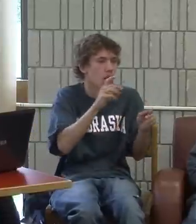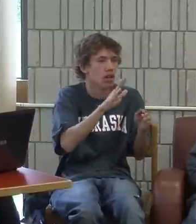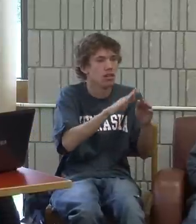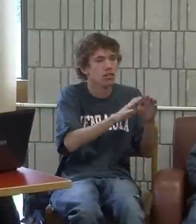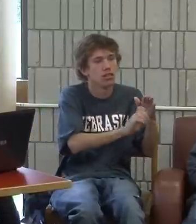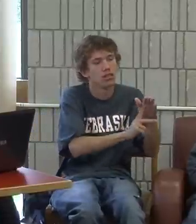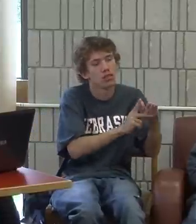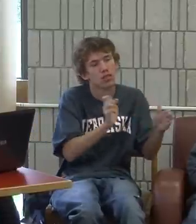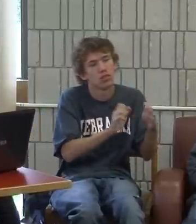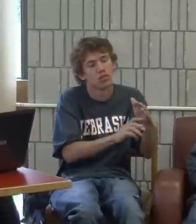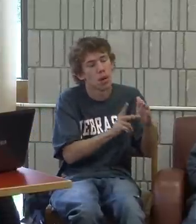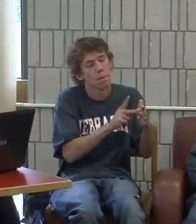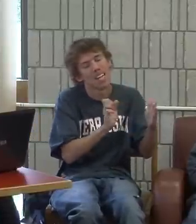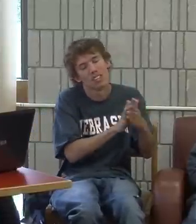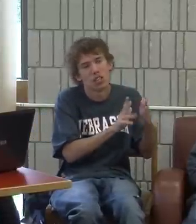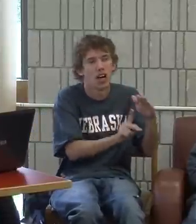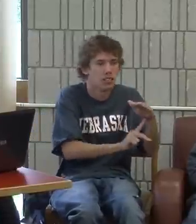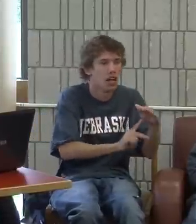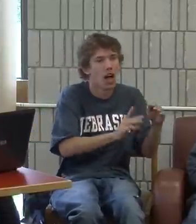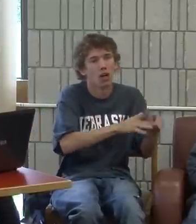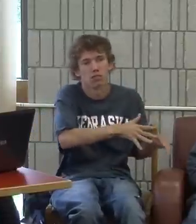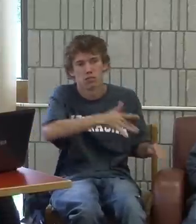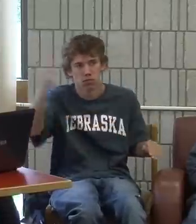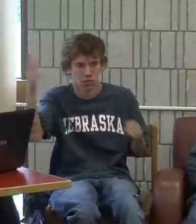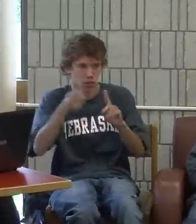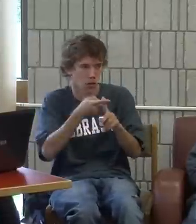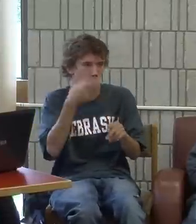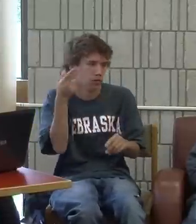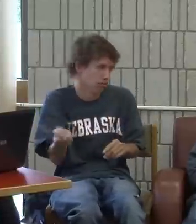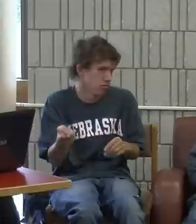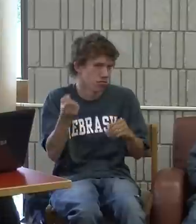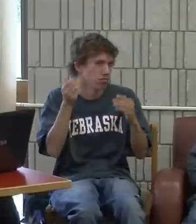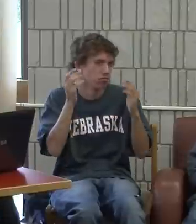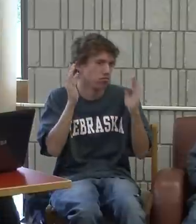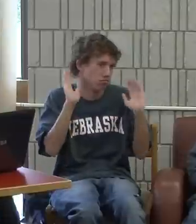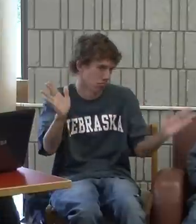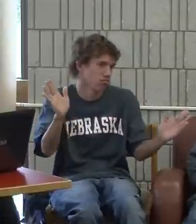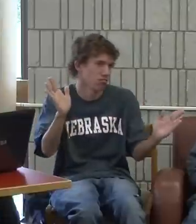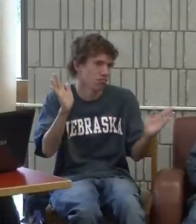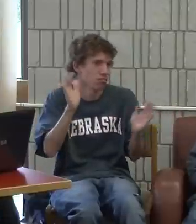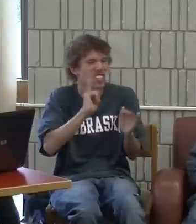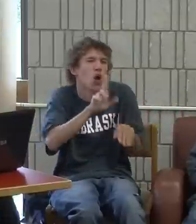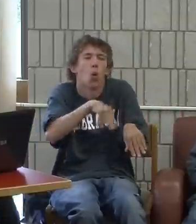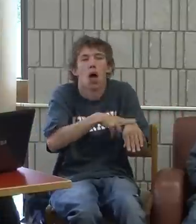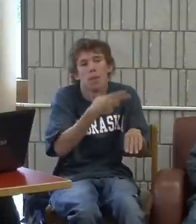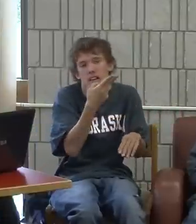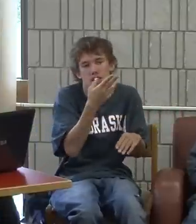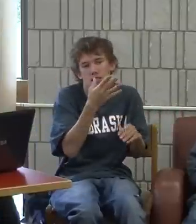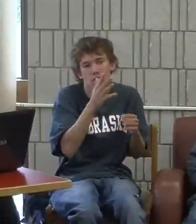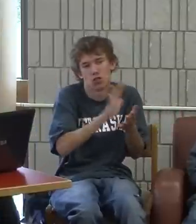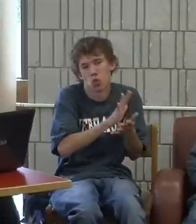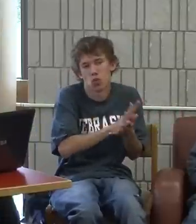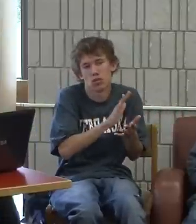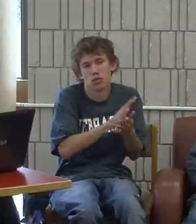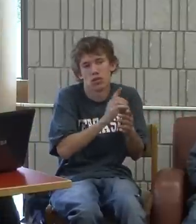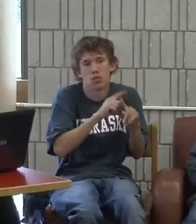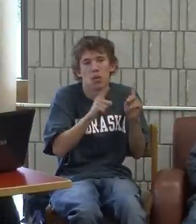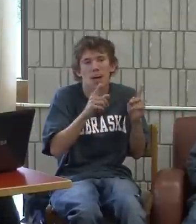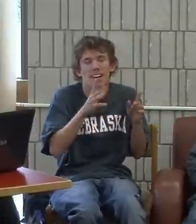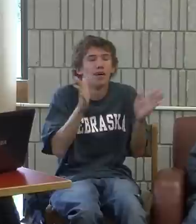is deaf, and it's from preschool all the way through 12th grade. It's a normal school